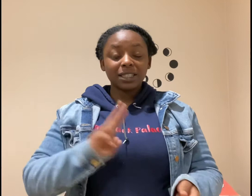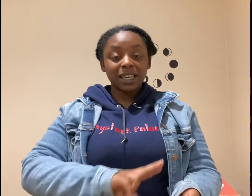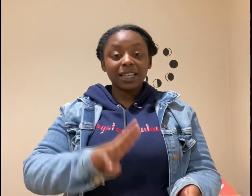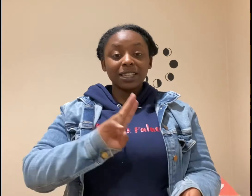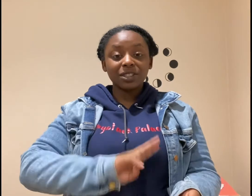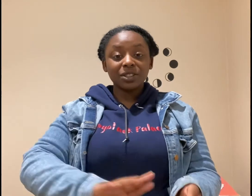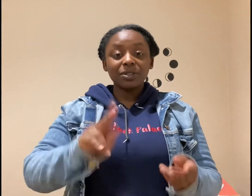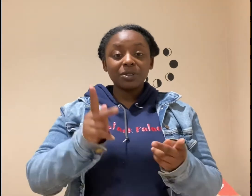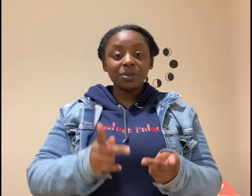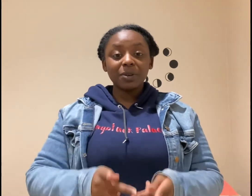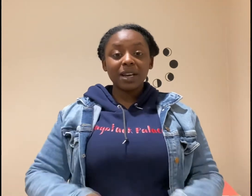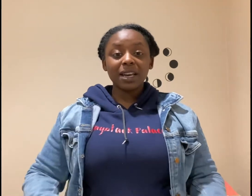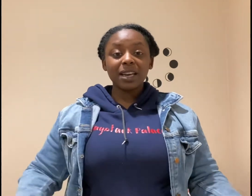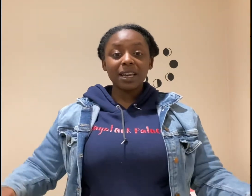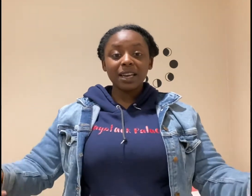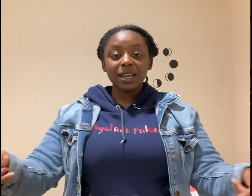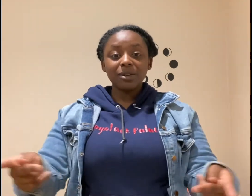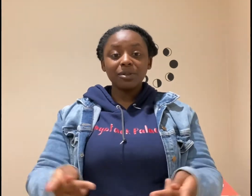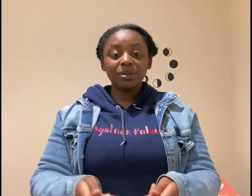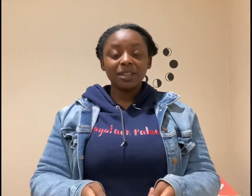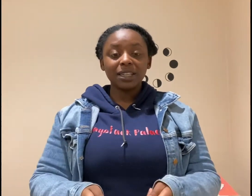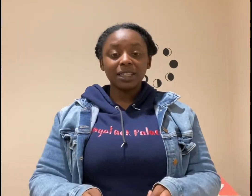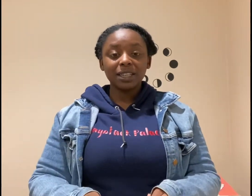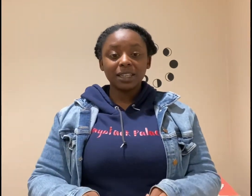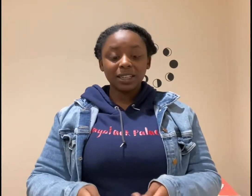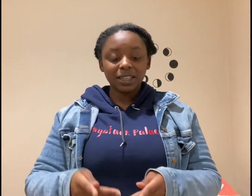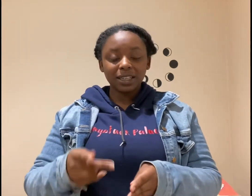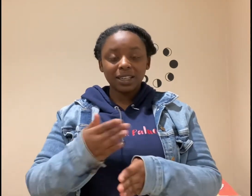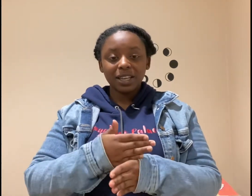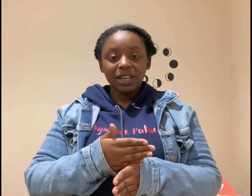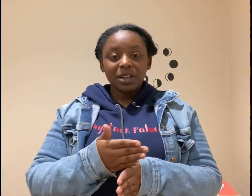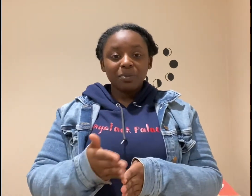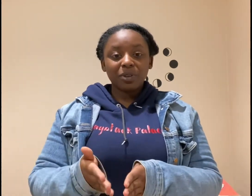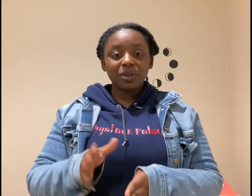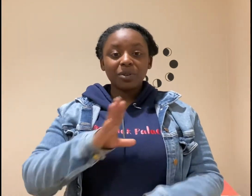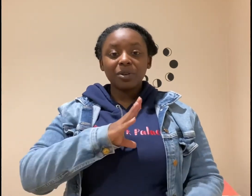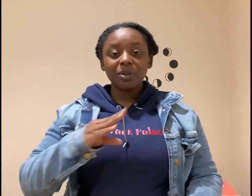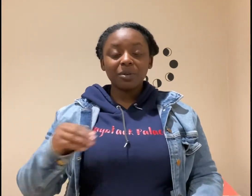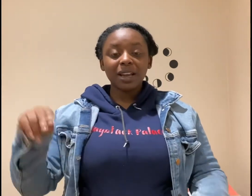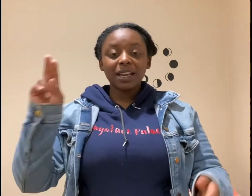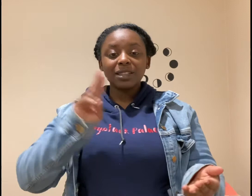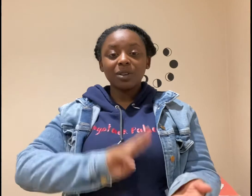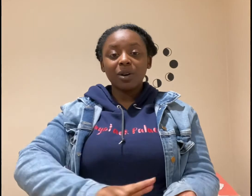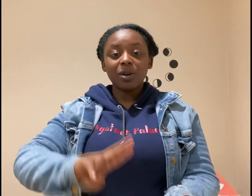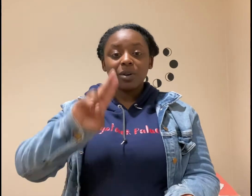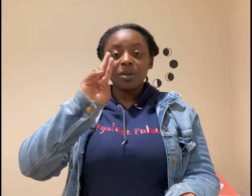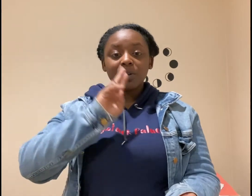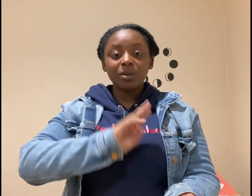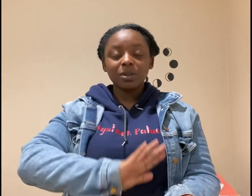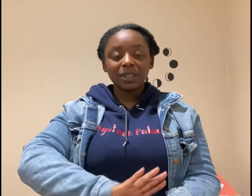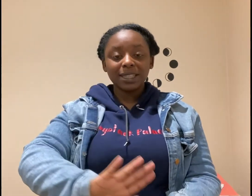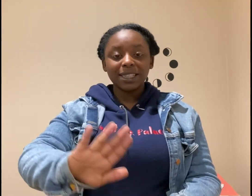sanctuary, pure and holy,